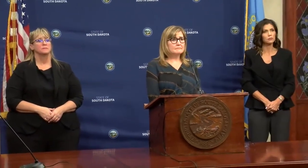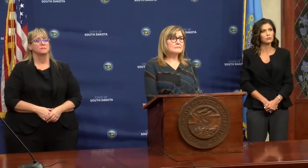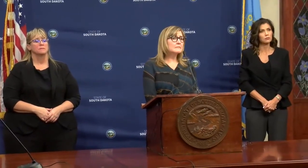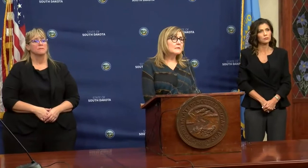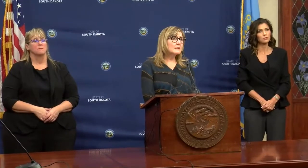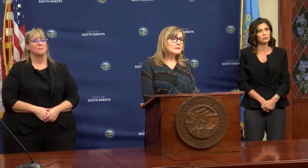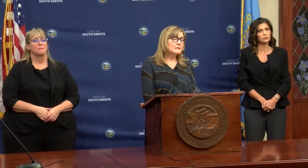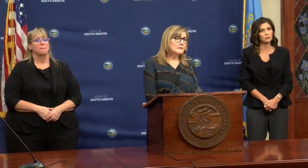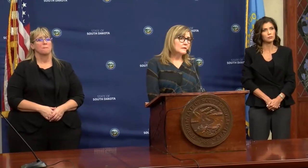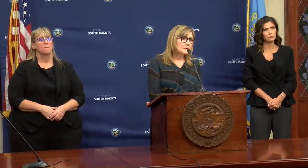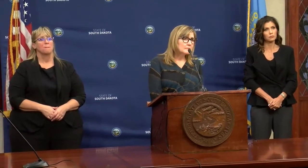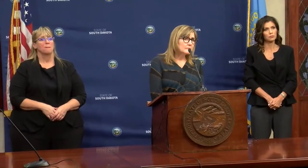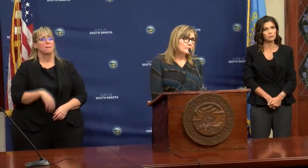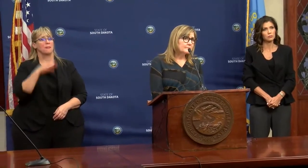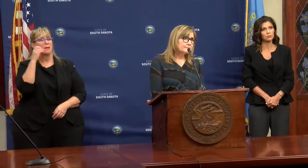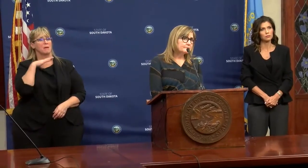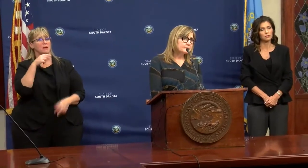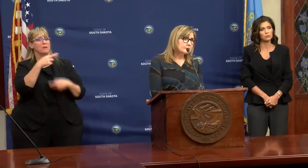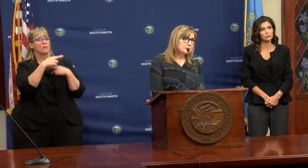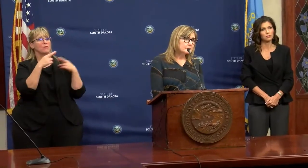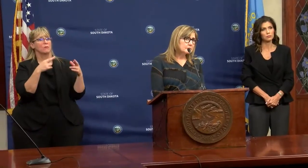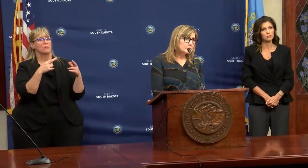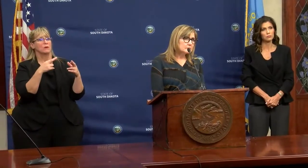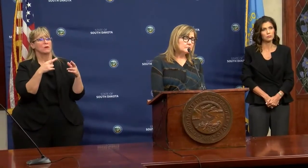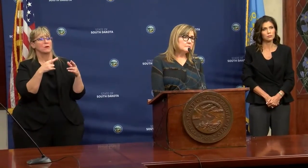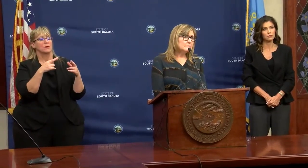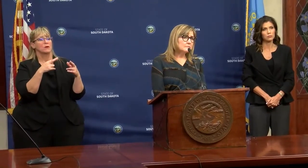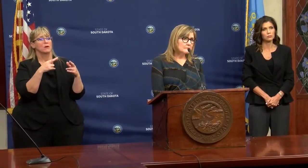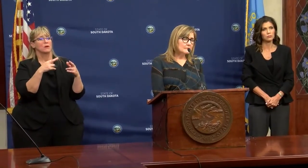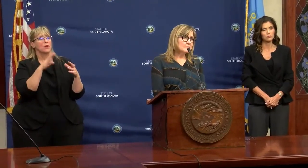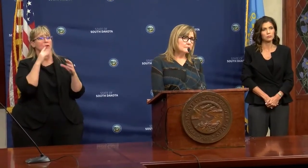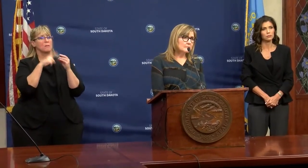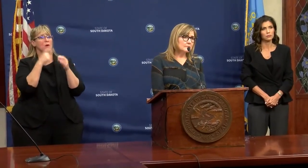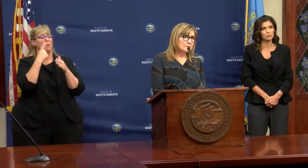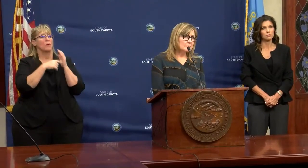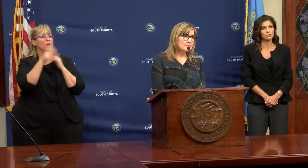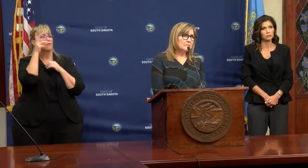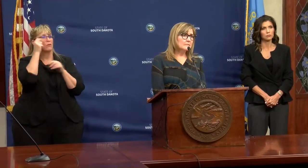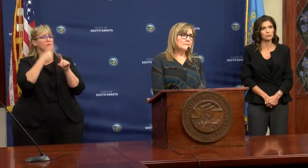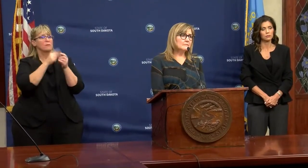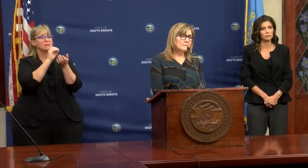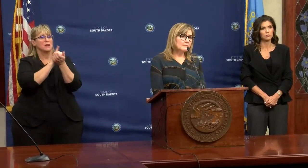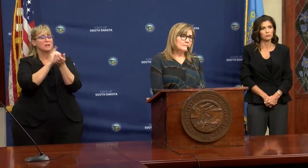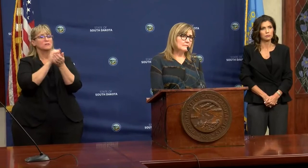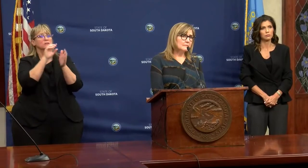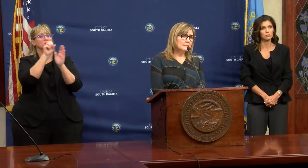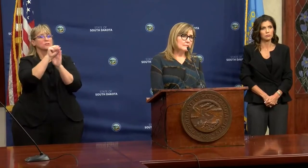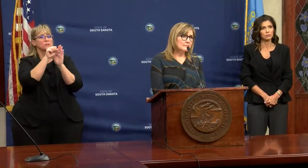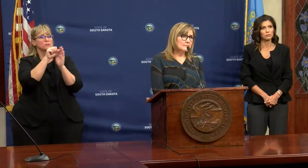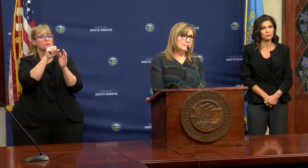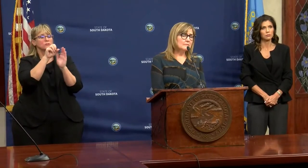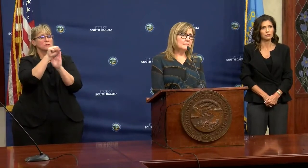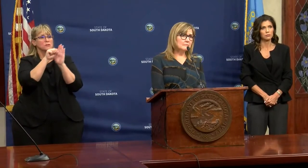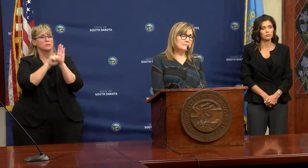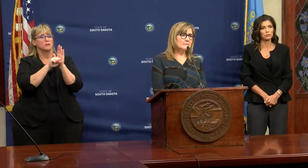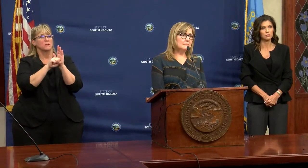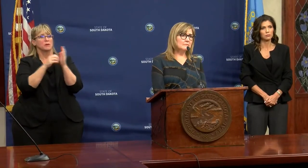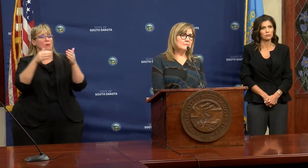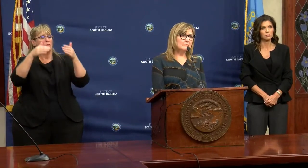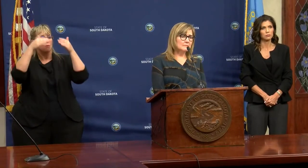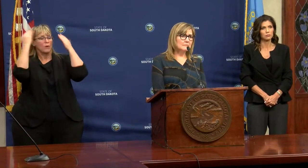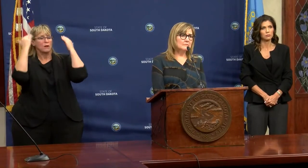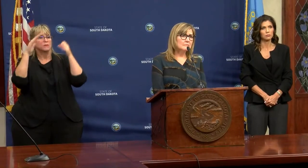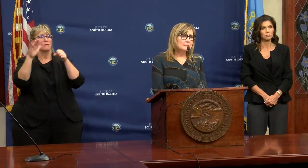You know, just talking about some of the anecdotal evidence and about what we've heard from doctors and nurses across the state about being overwhelmed and how full